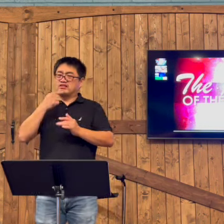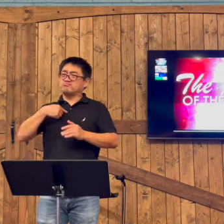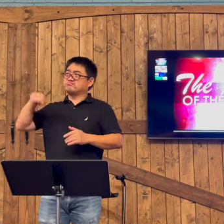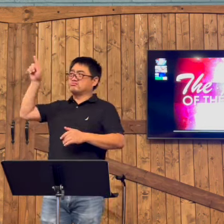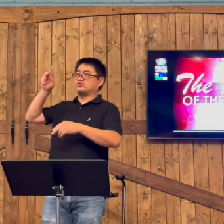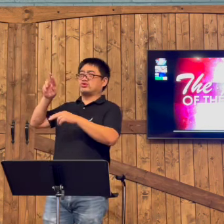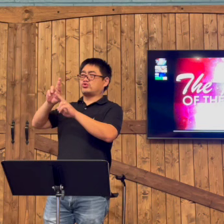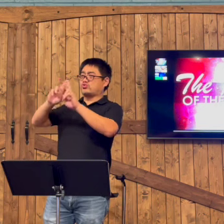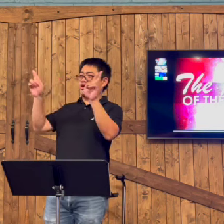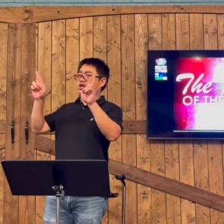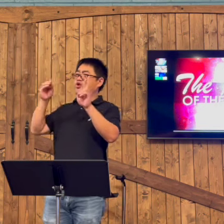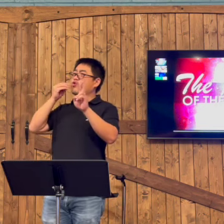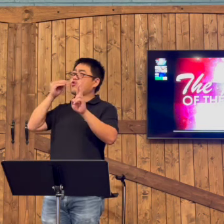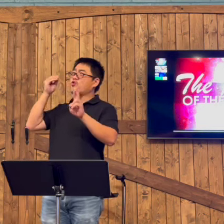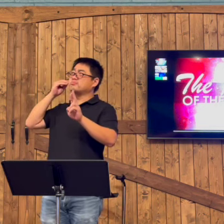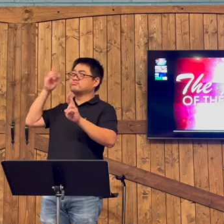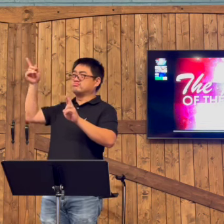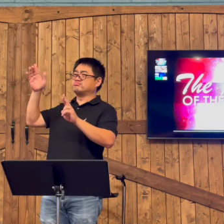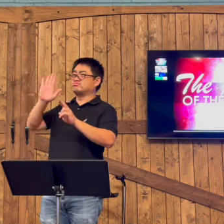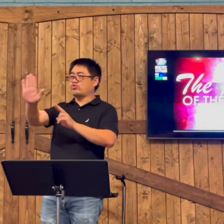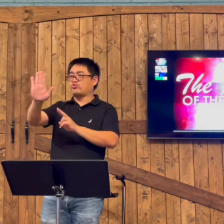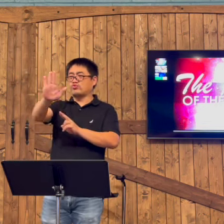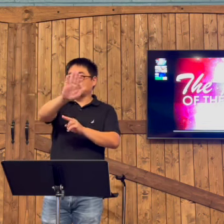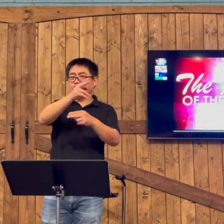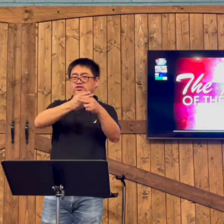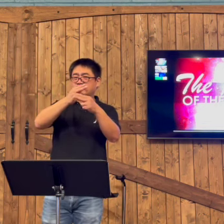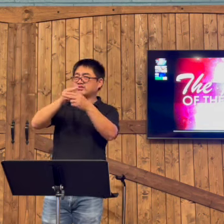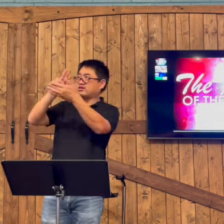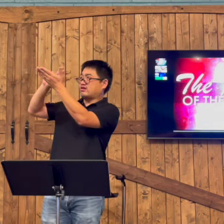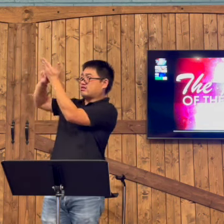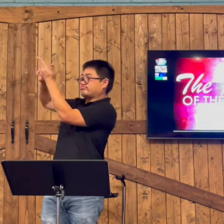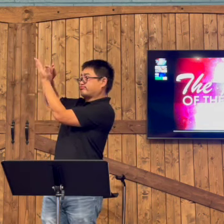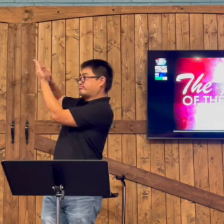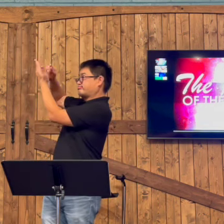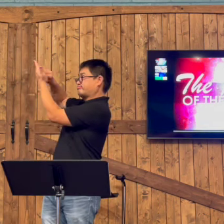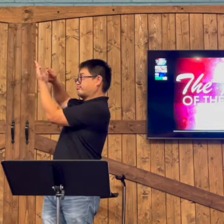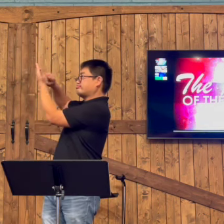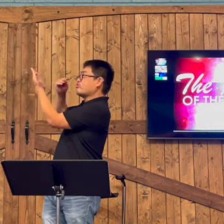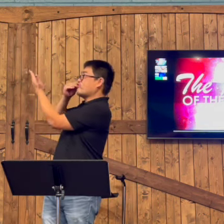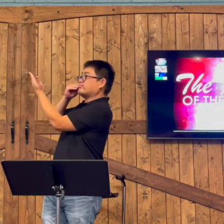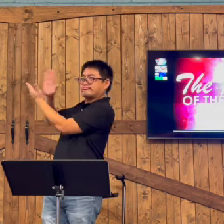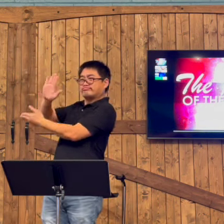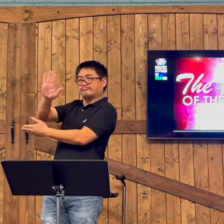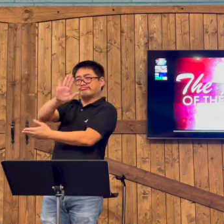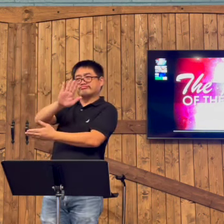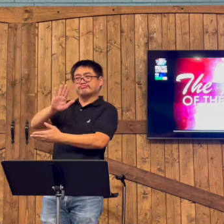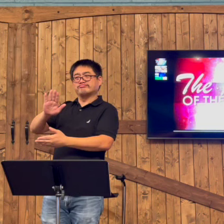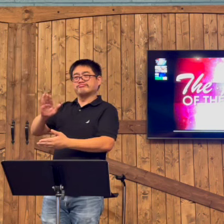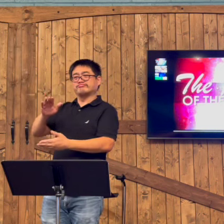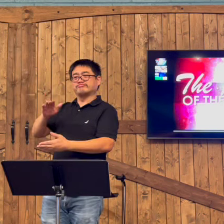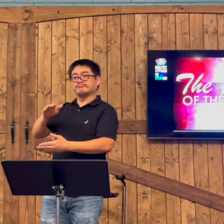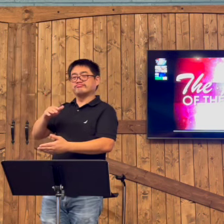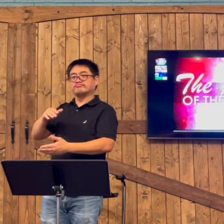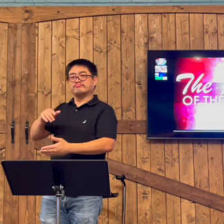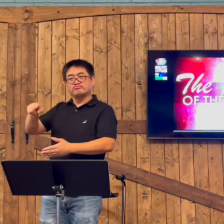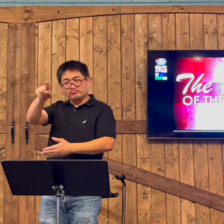And next, Jesus said that He was getting ready to enter heaven. He's going to prepare a home for each person.